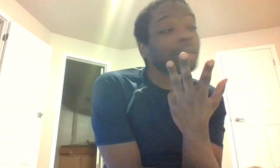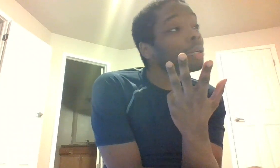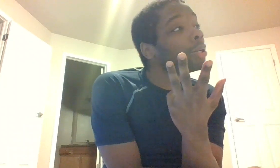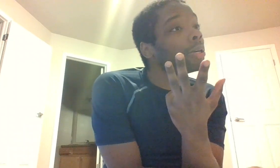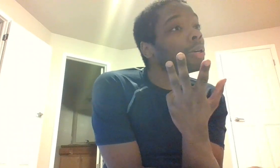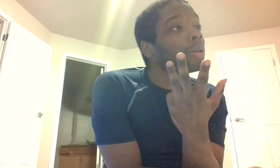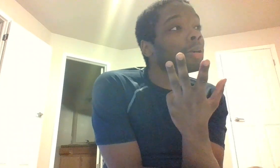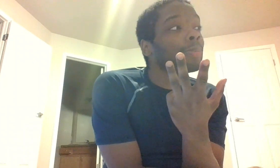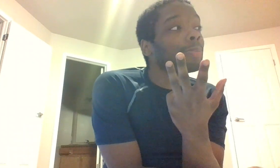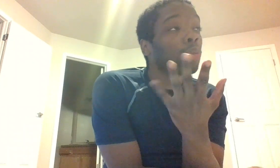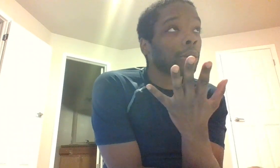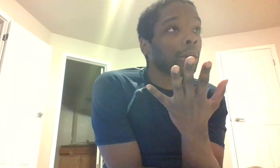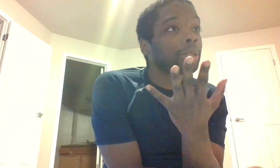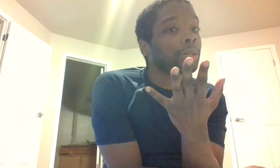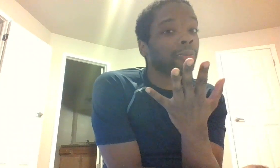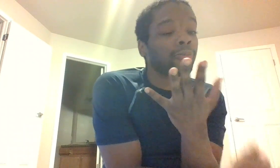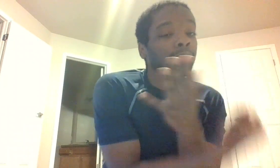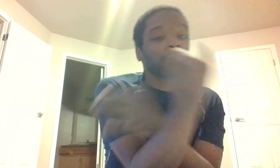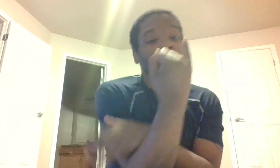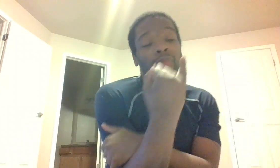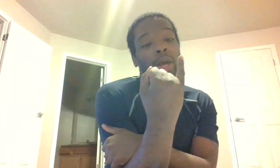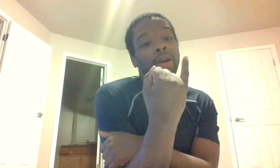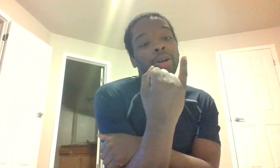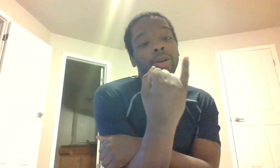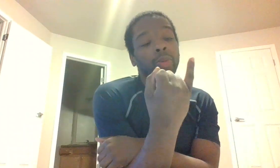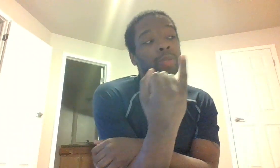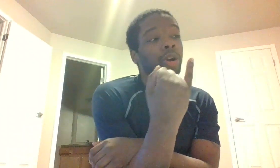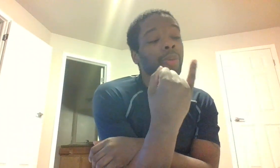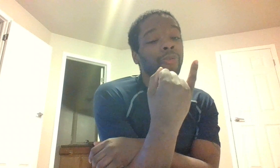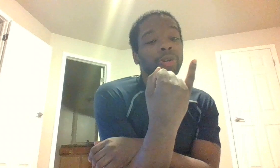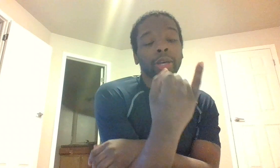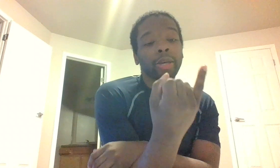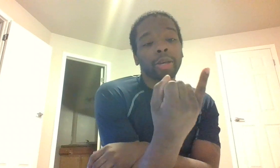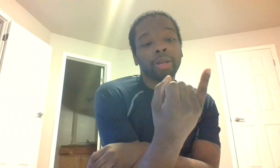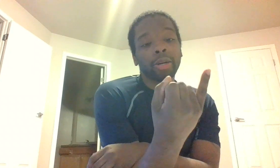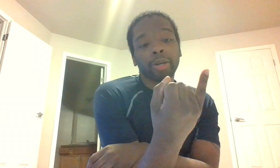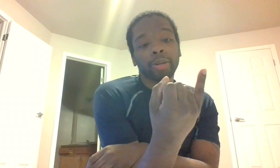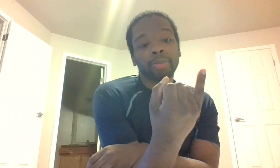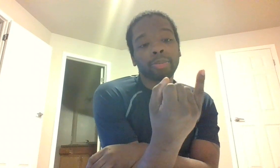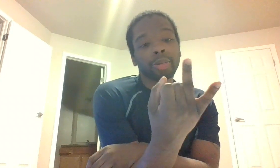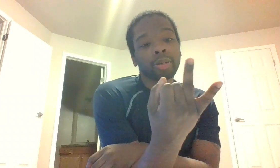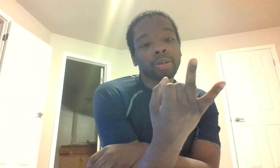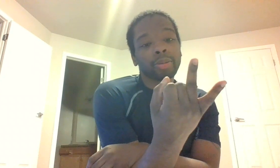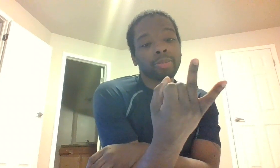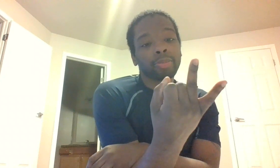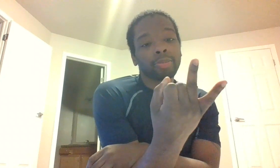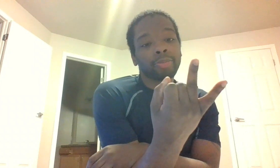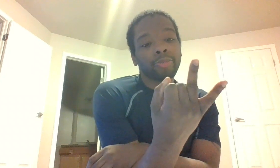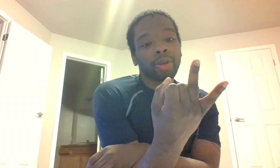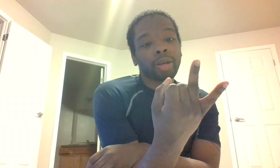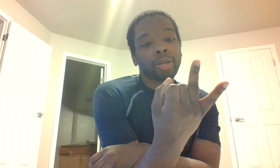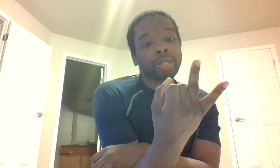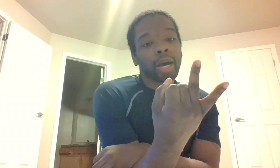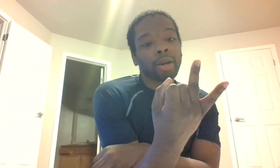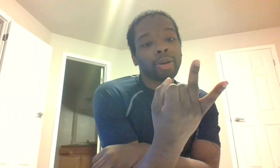war guns flare was part of my first aid kit um freaking tire